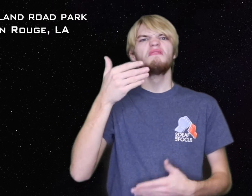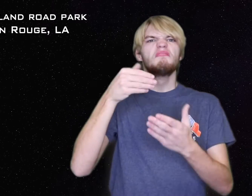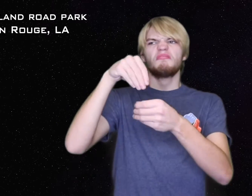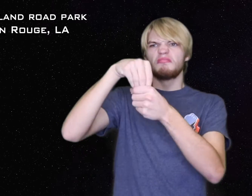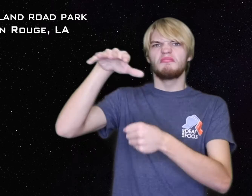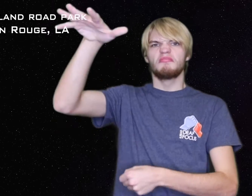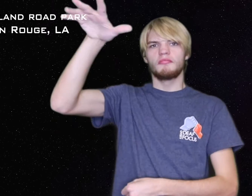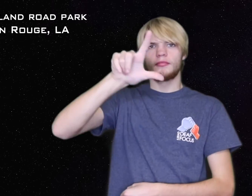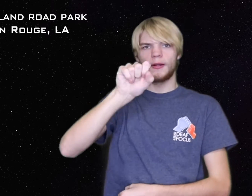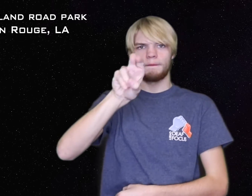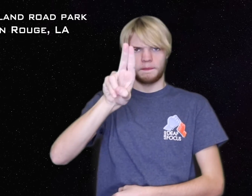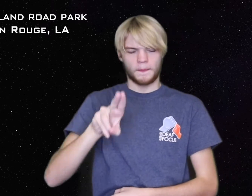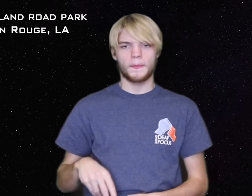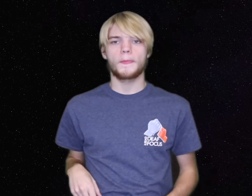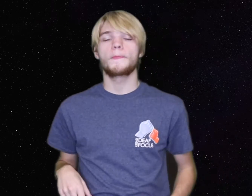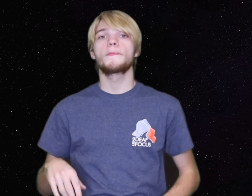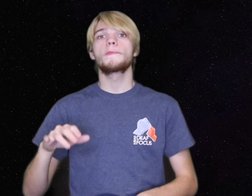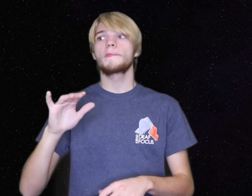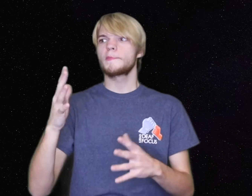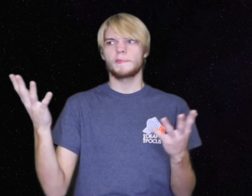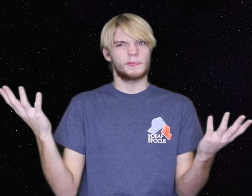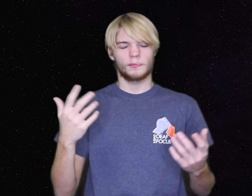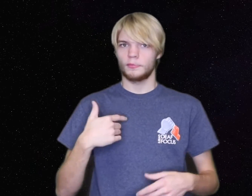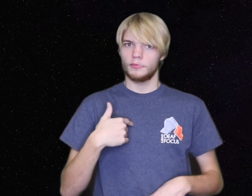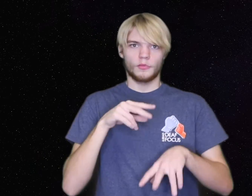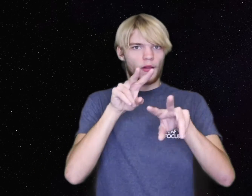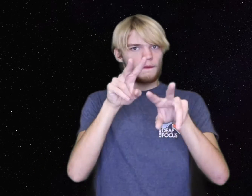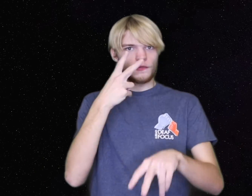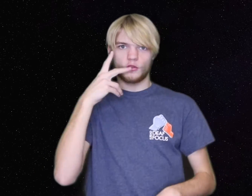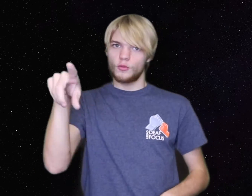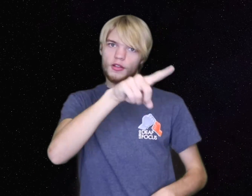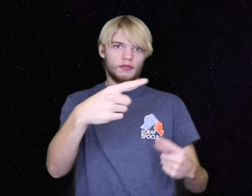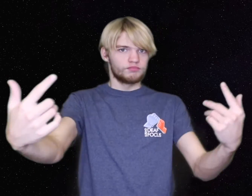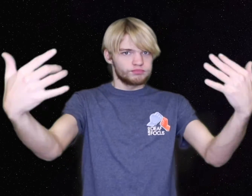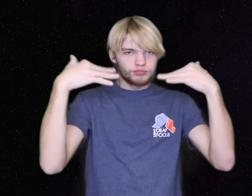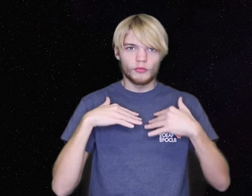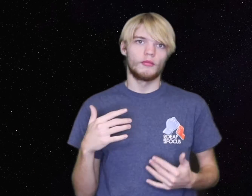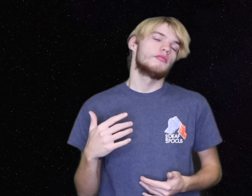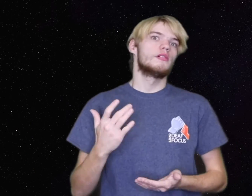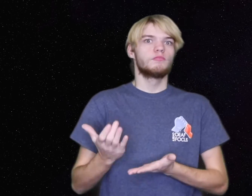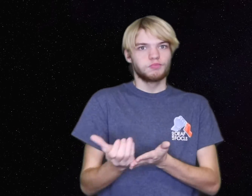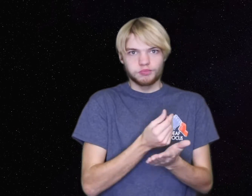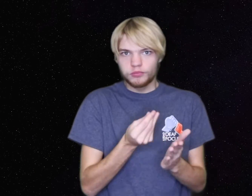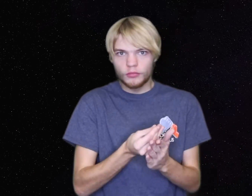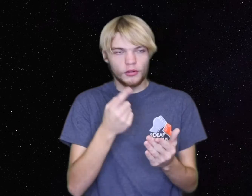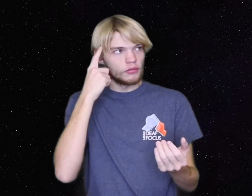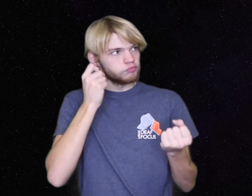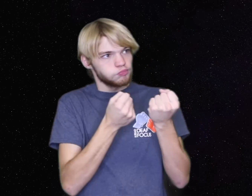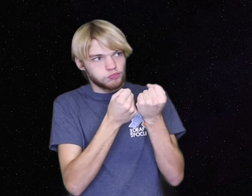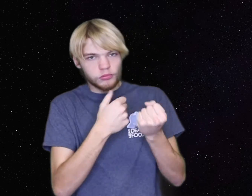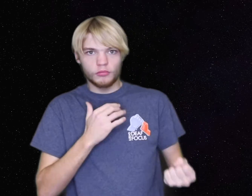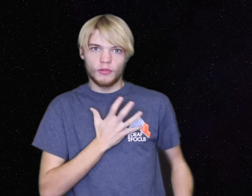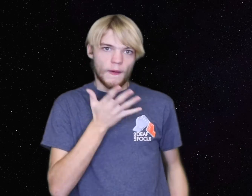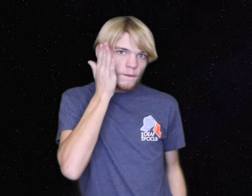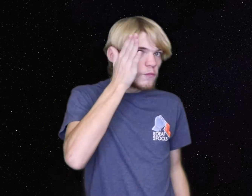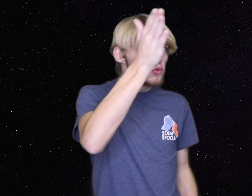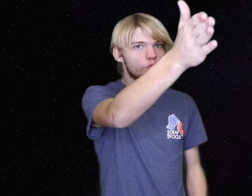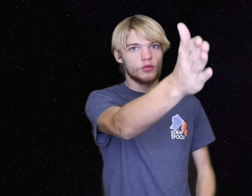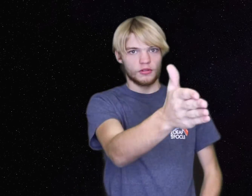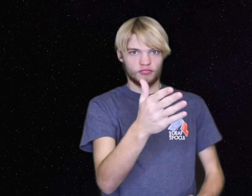close to LSU's campus. I look forward to everyone coming. And you go ahead